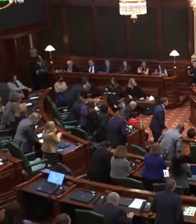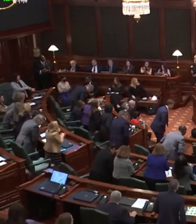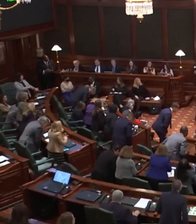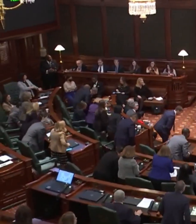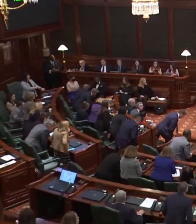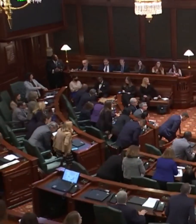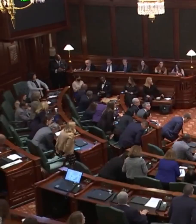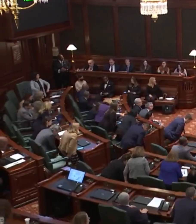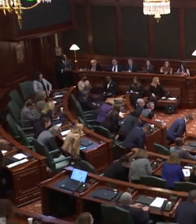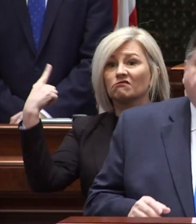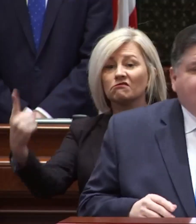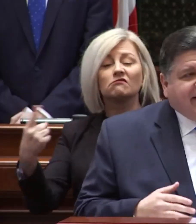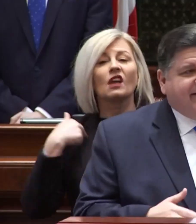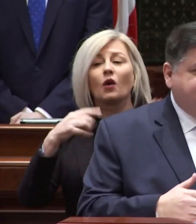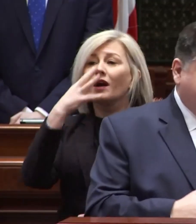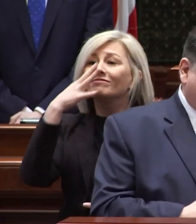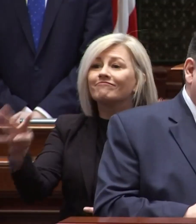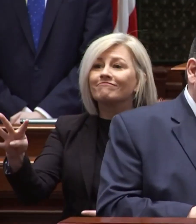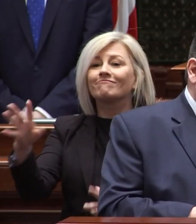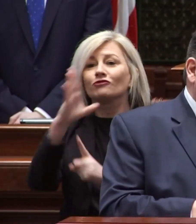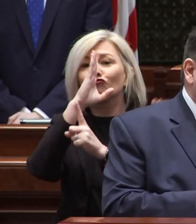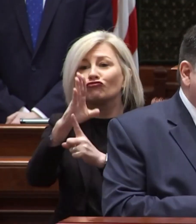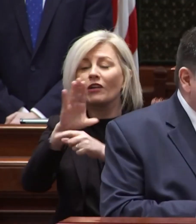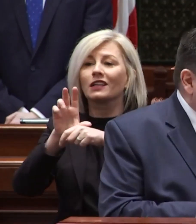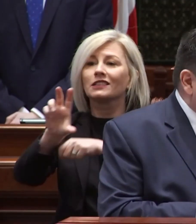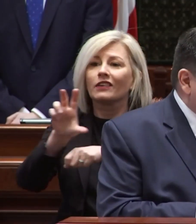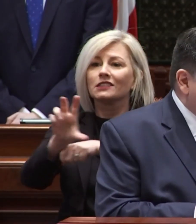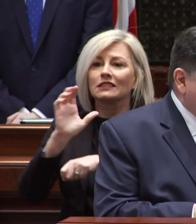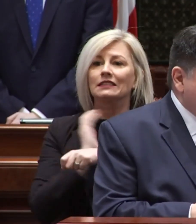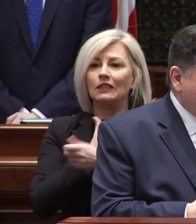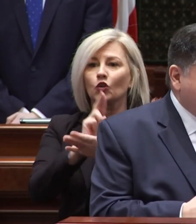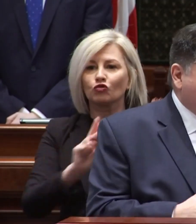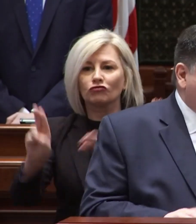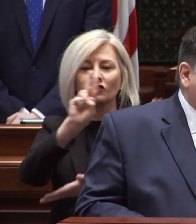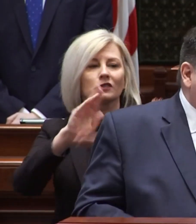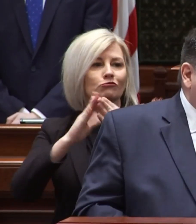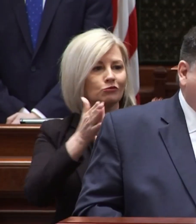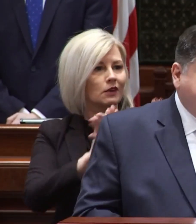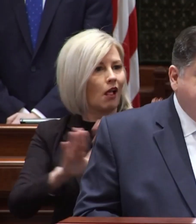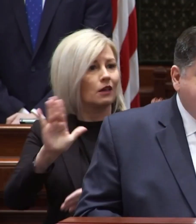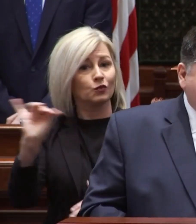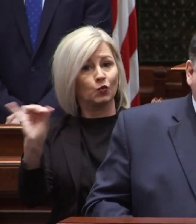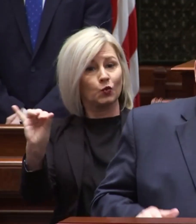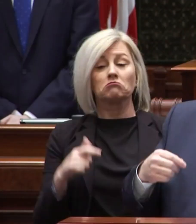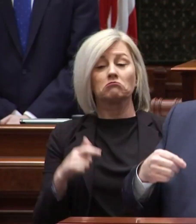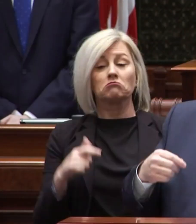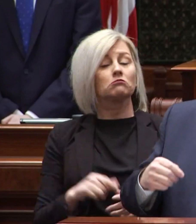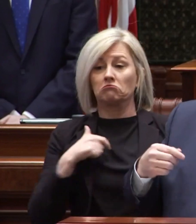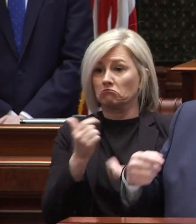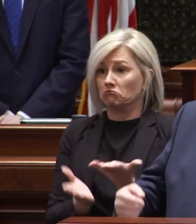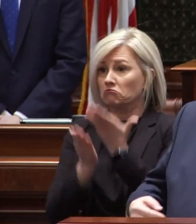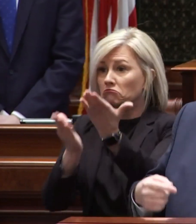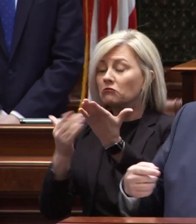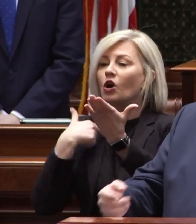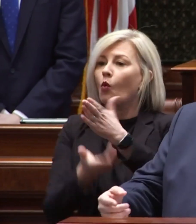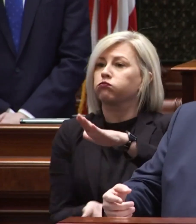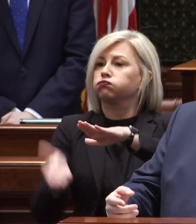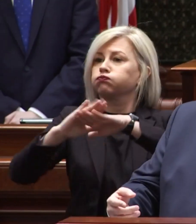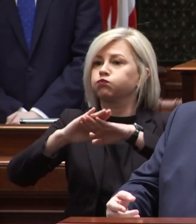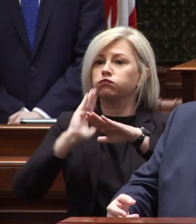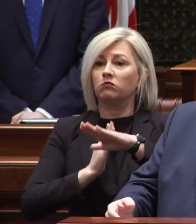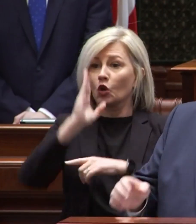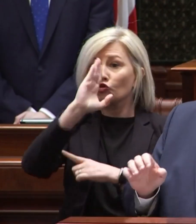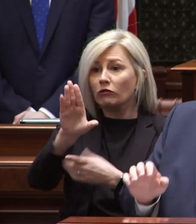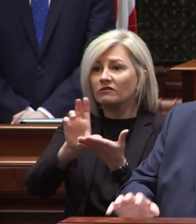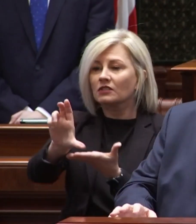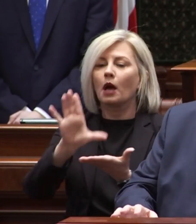for decades we neglected direct investments in our state universities and community colleges too i propose we raise our direct